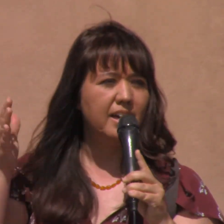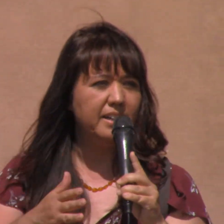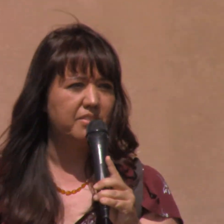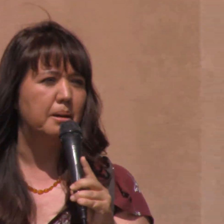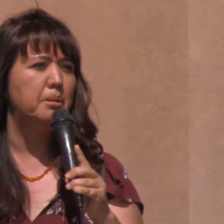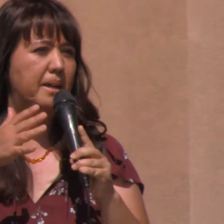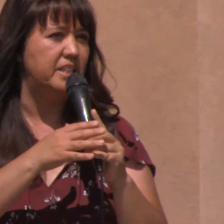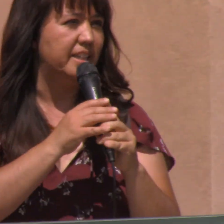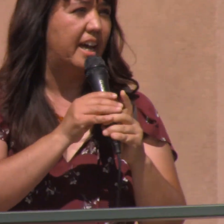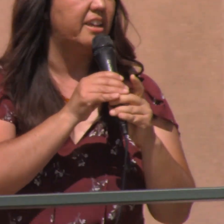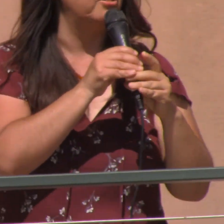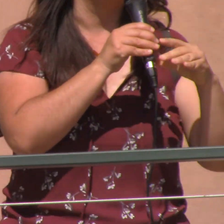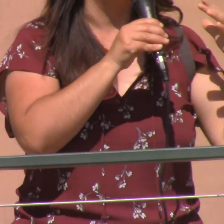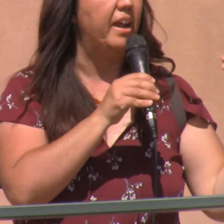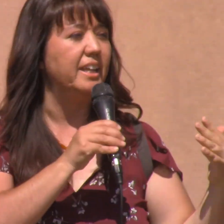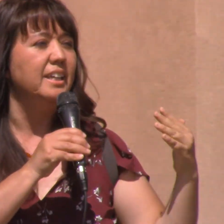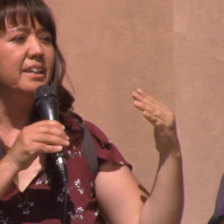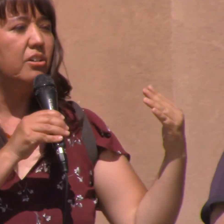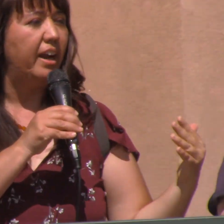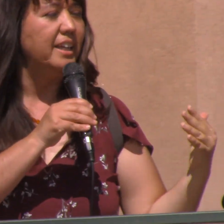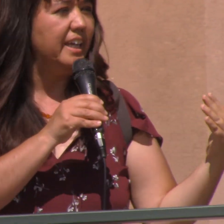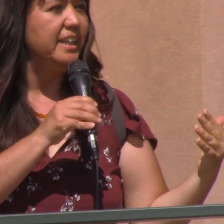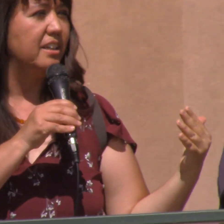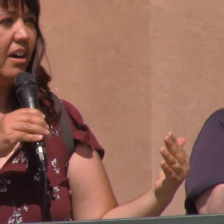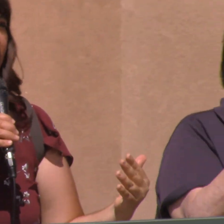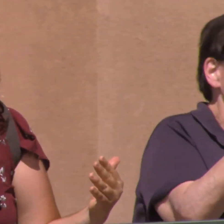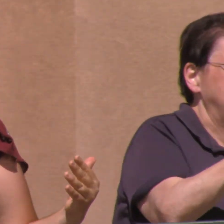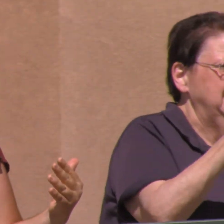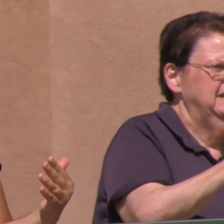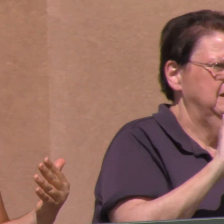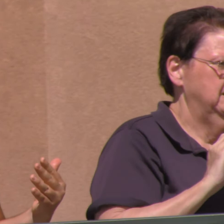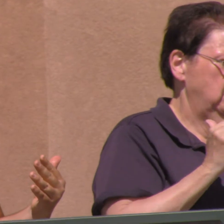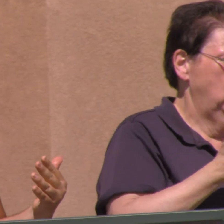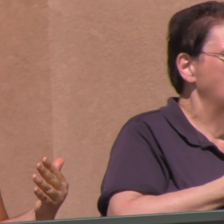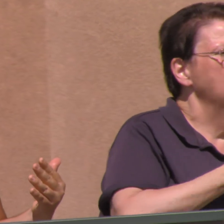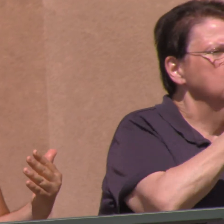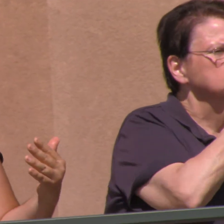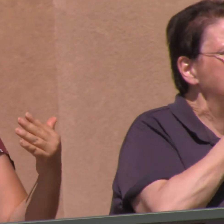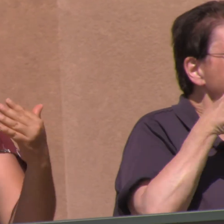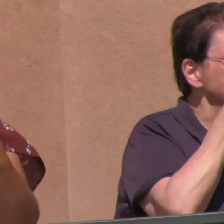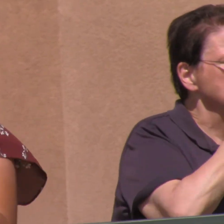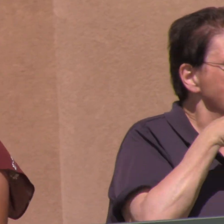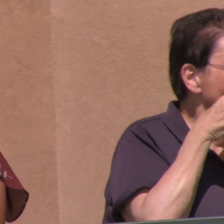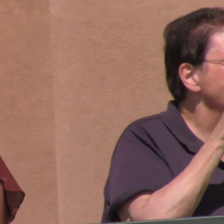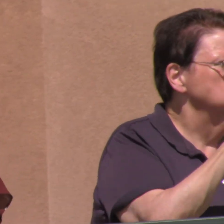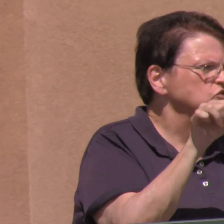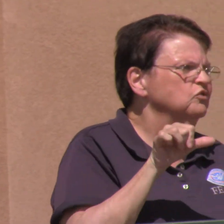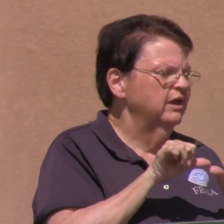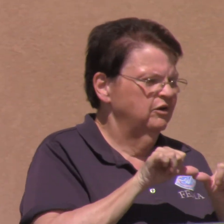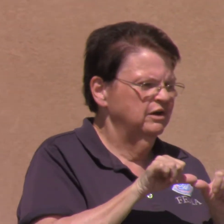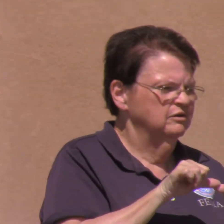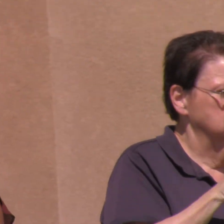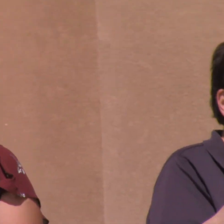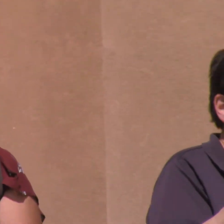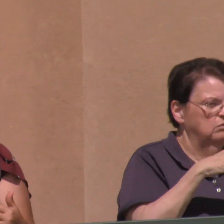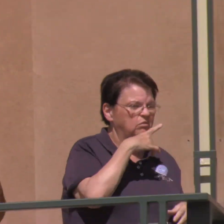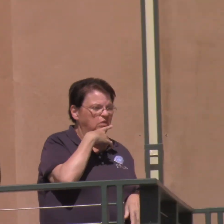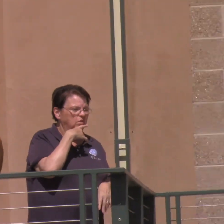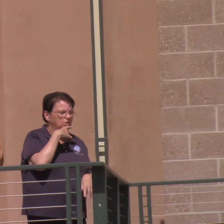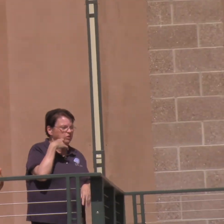We're just trying to supplementing that because there's great, great need in our agricultural community. We were already suffering from drought